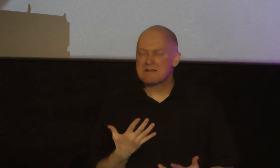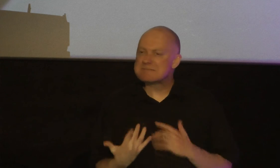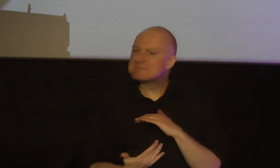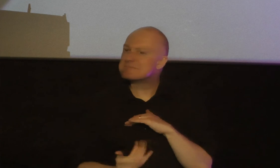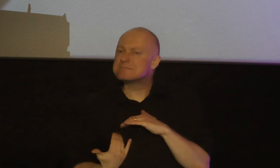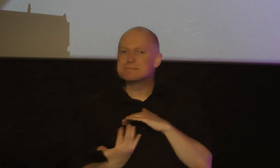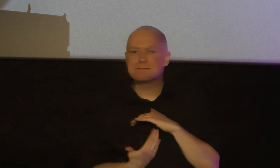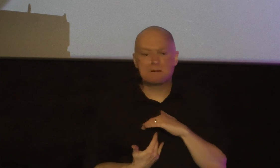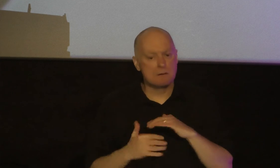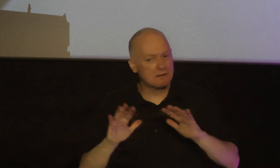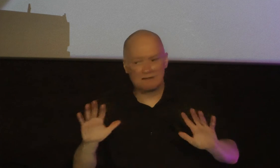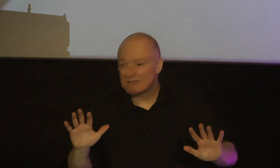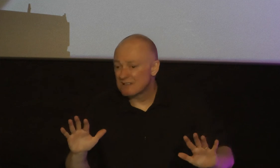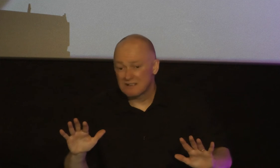it's not a righteous anger